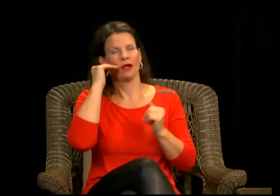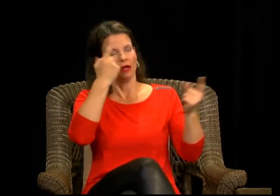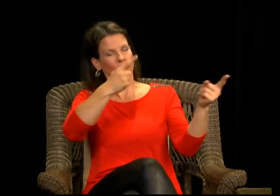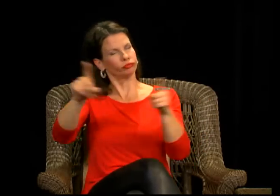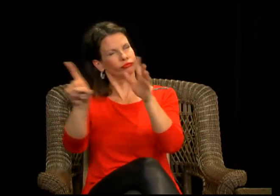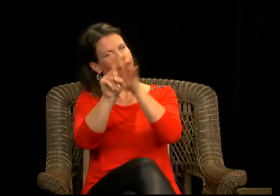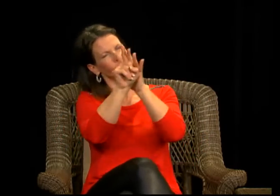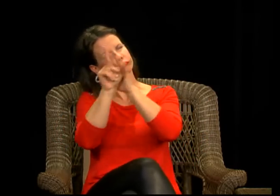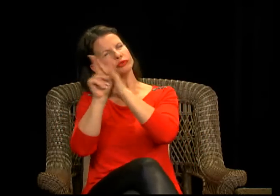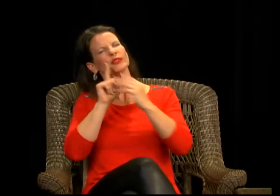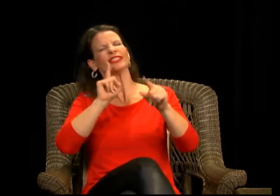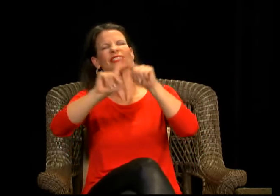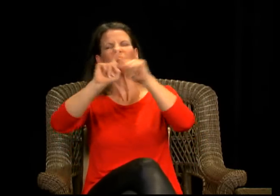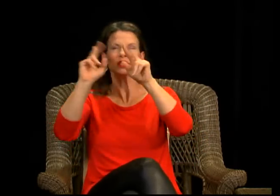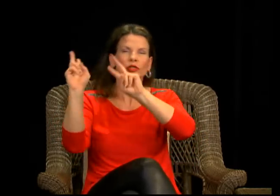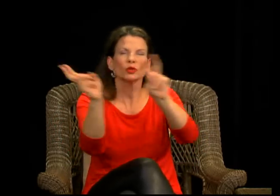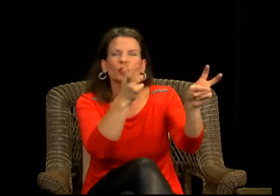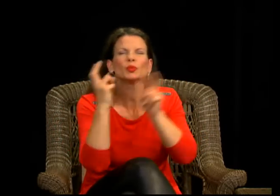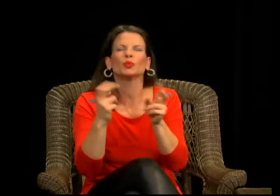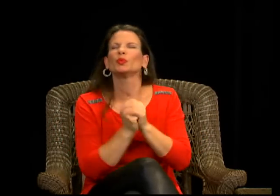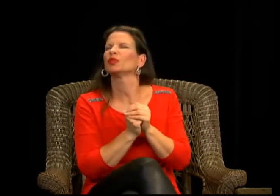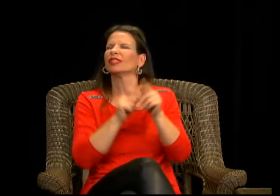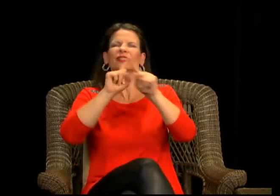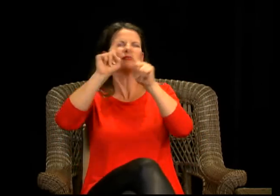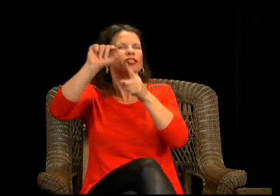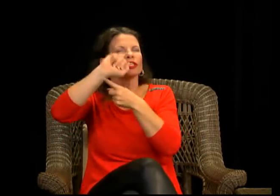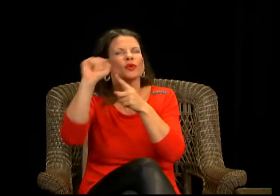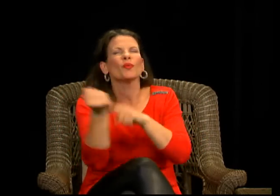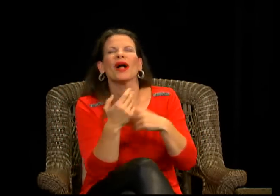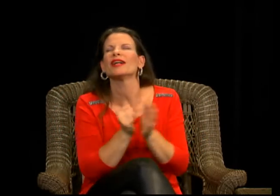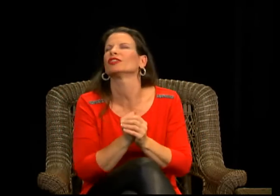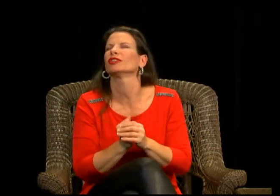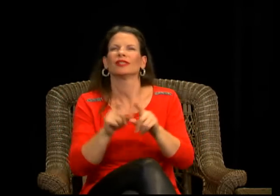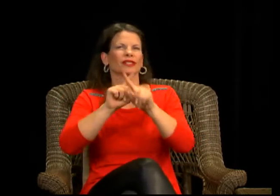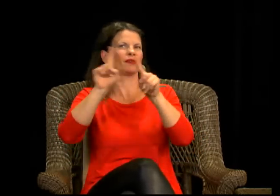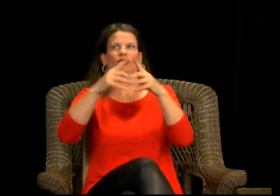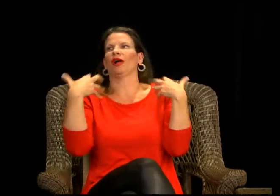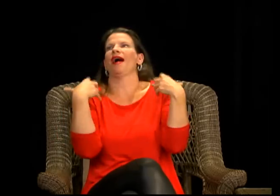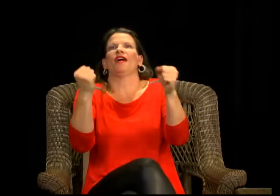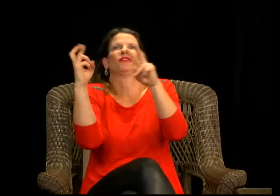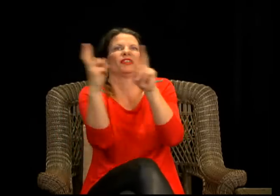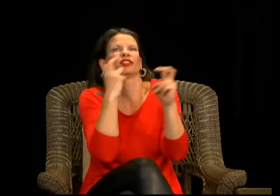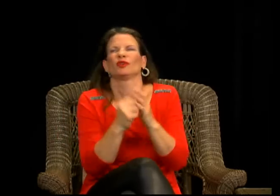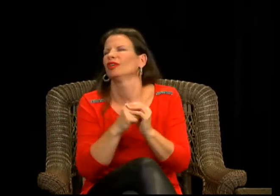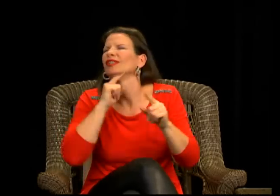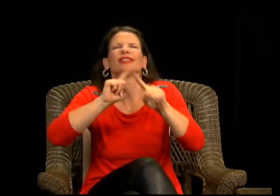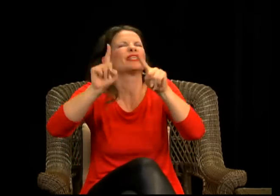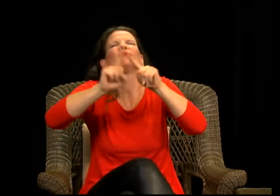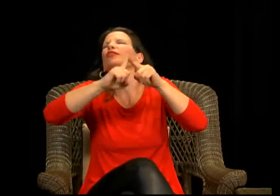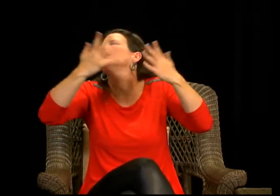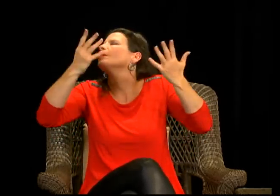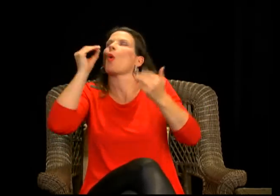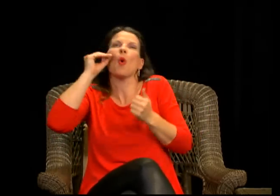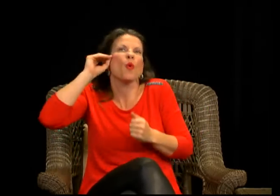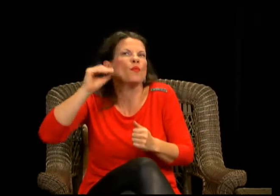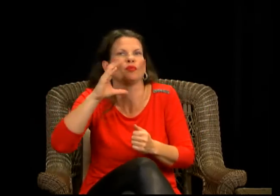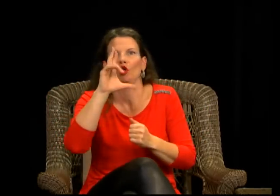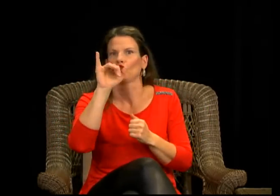year and share with them and, you know, everyone has different situations, different issues, different health concerns, whatever it may be.